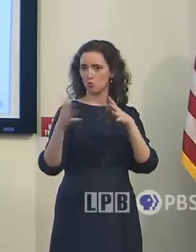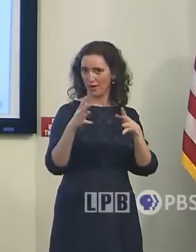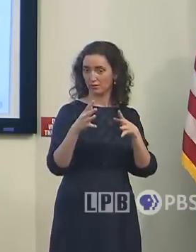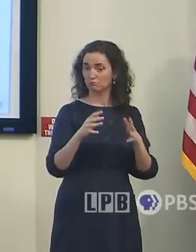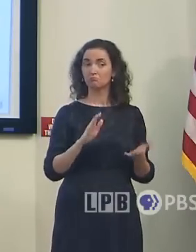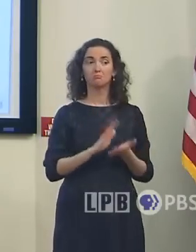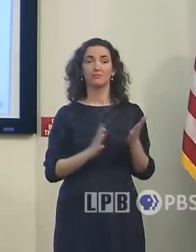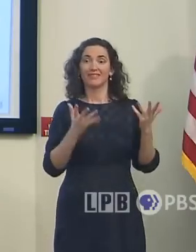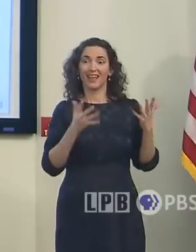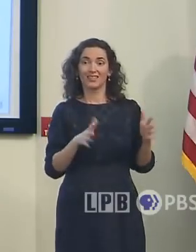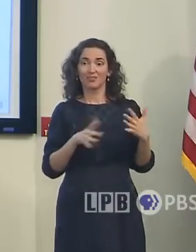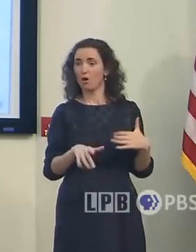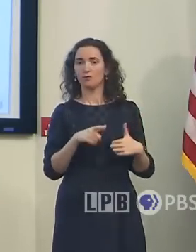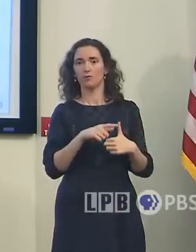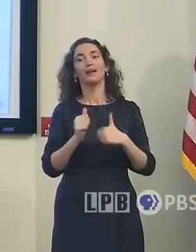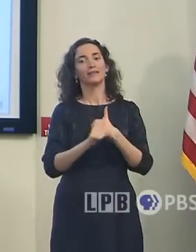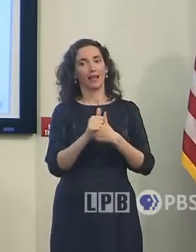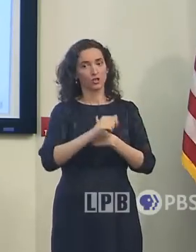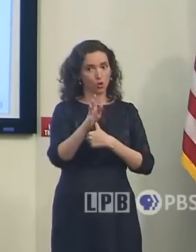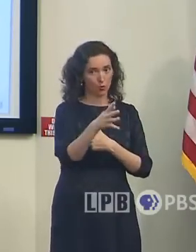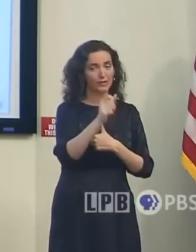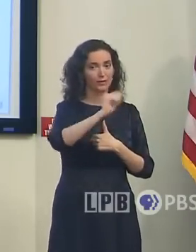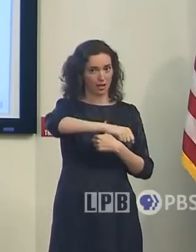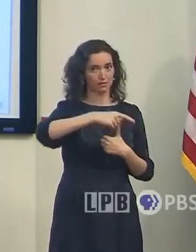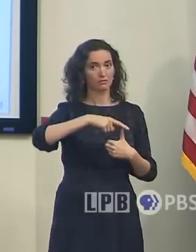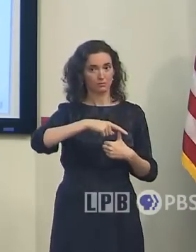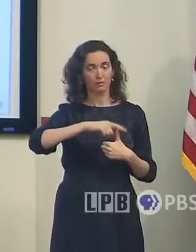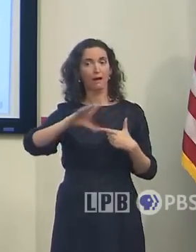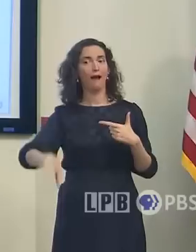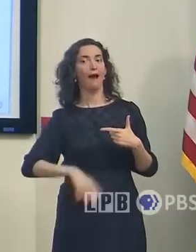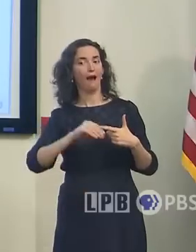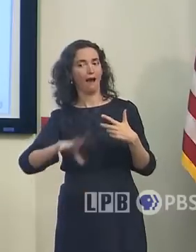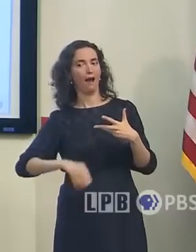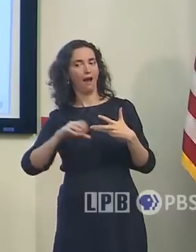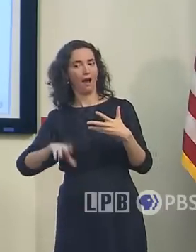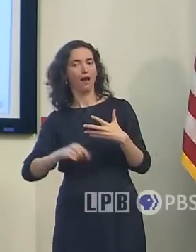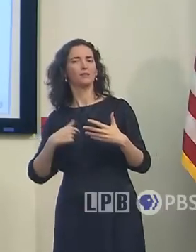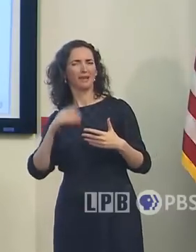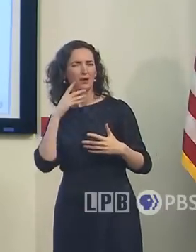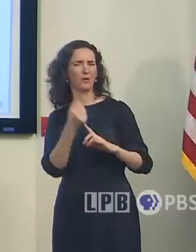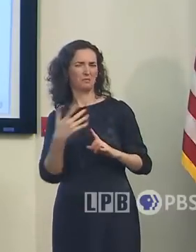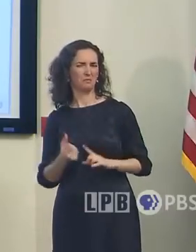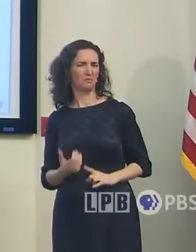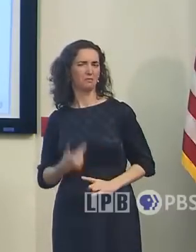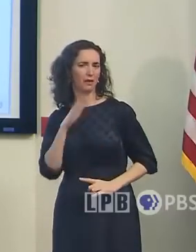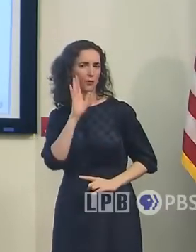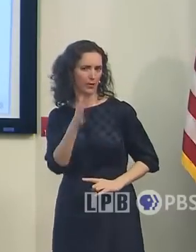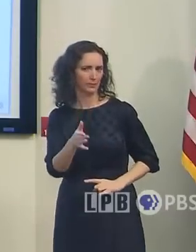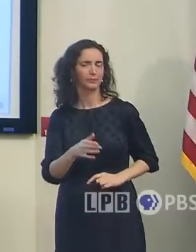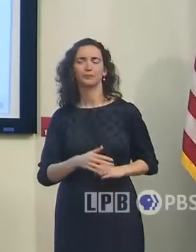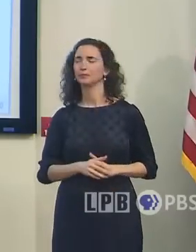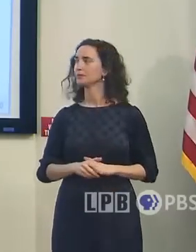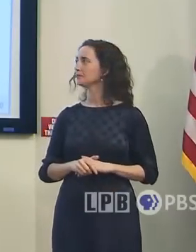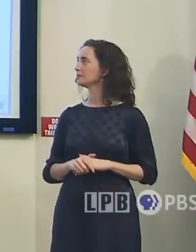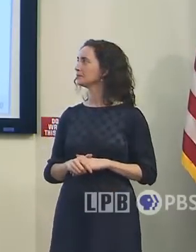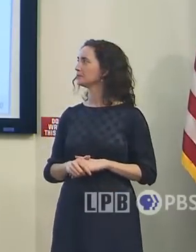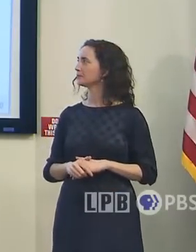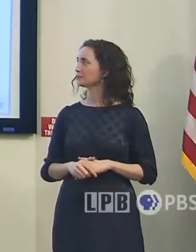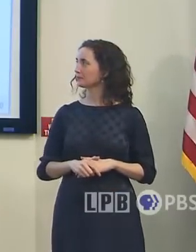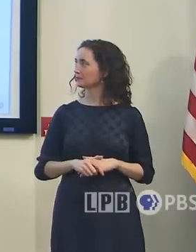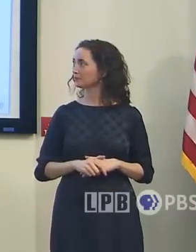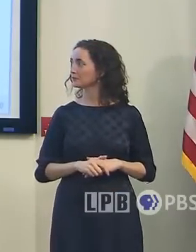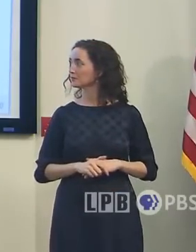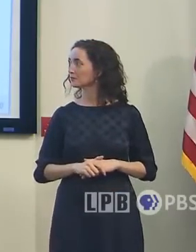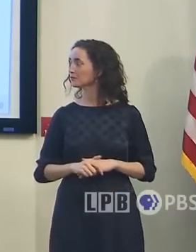are other significant threats that are life-threatening as well, and I'll kind of work my way through some of those through the rest of the briefing here.